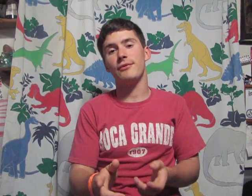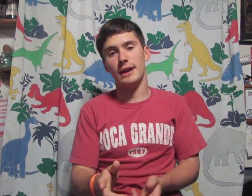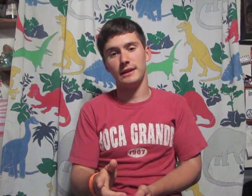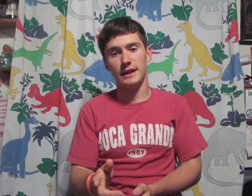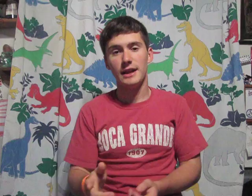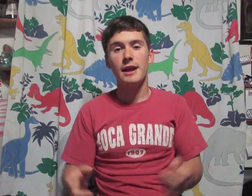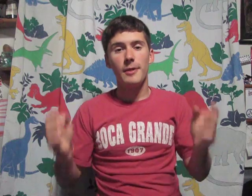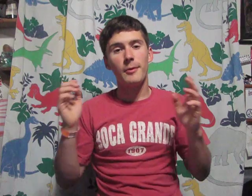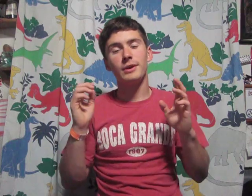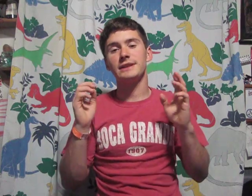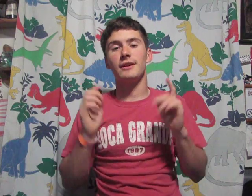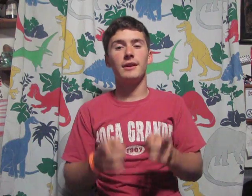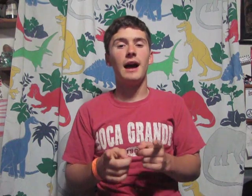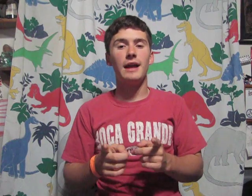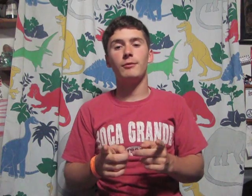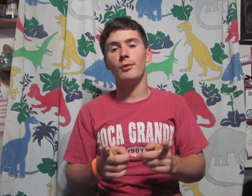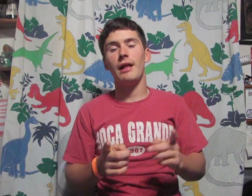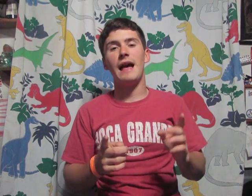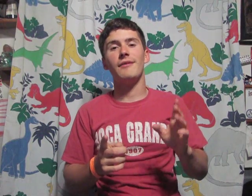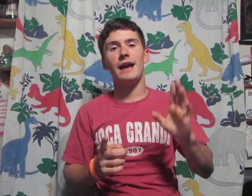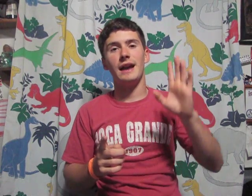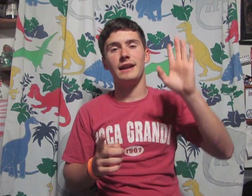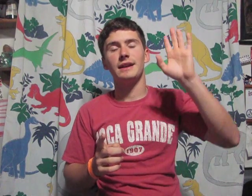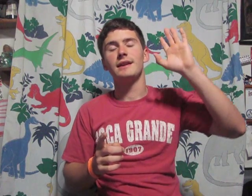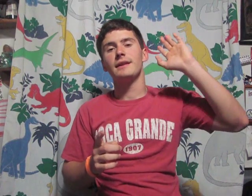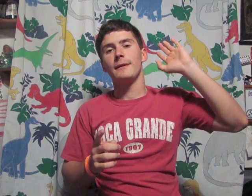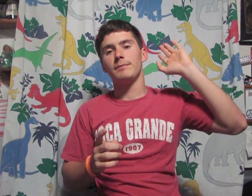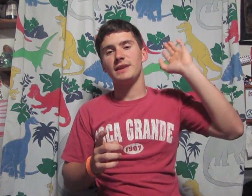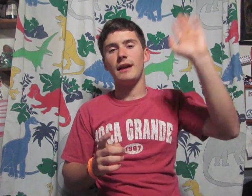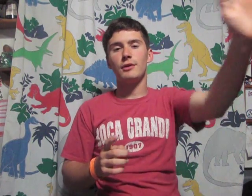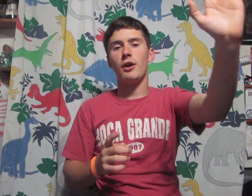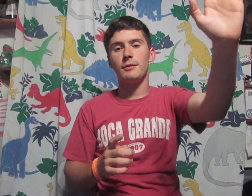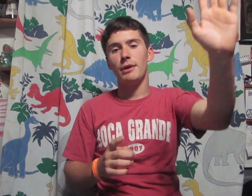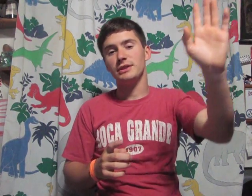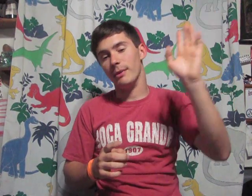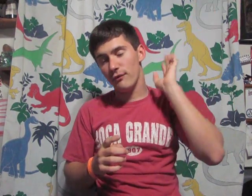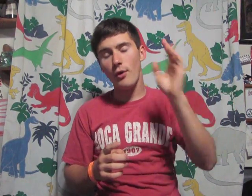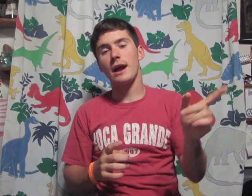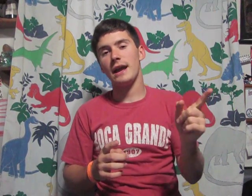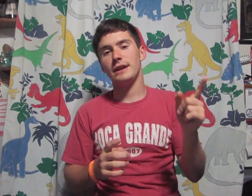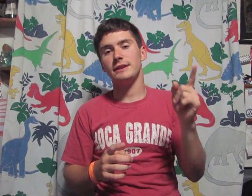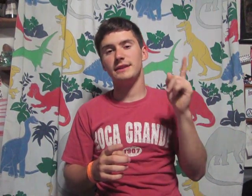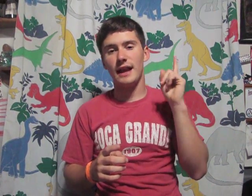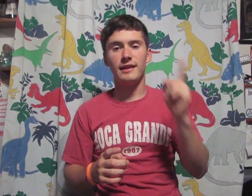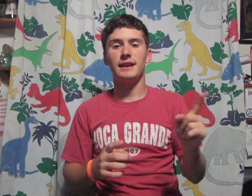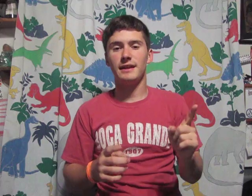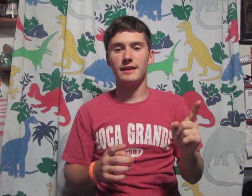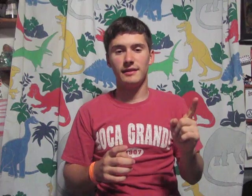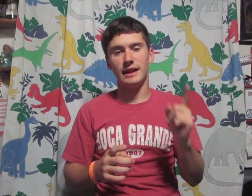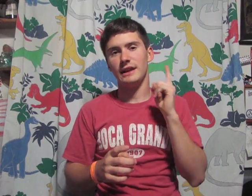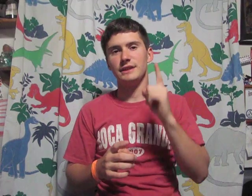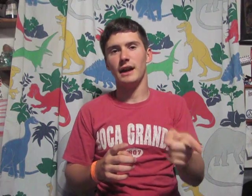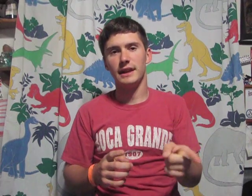friendly. The ones that are not will have a title card posted beforehand telling that it is not.